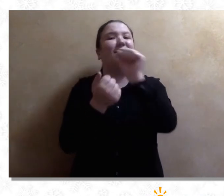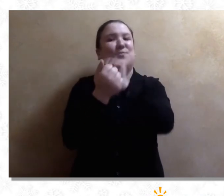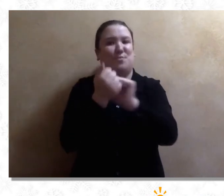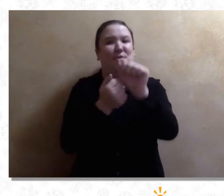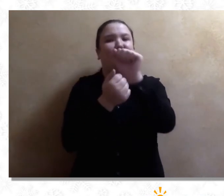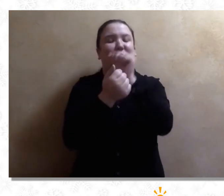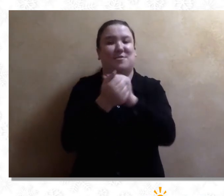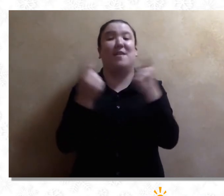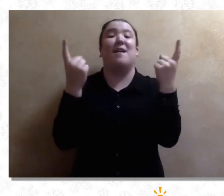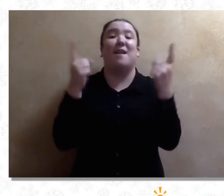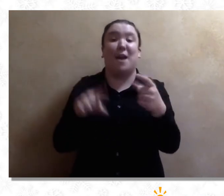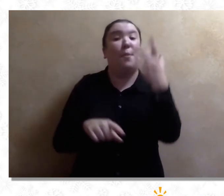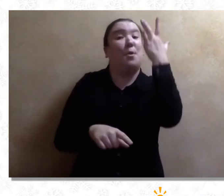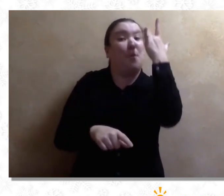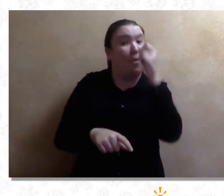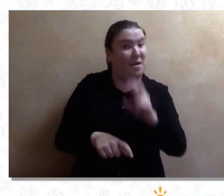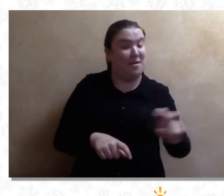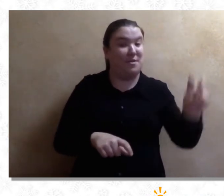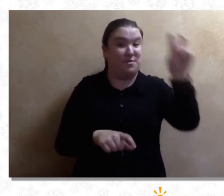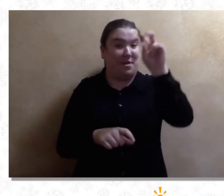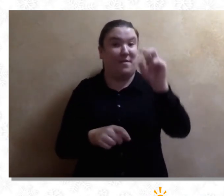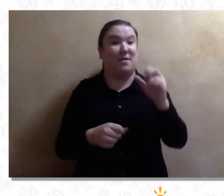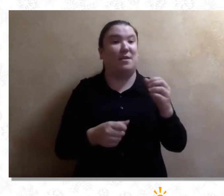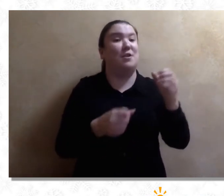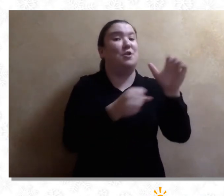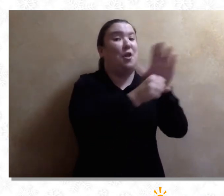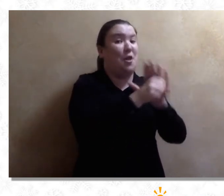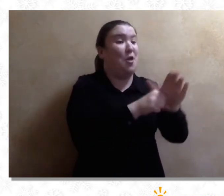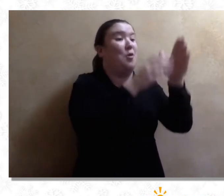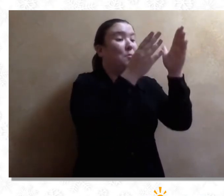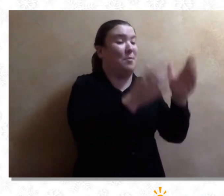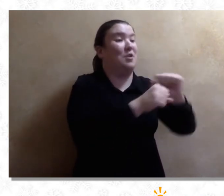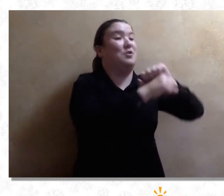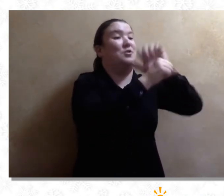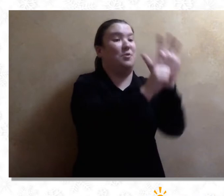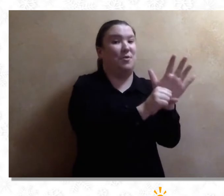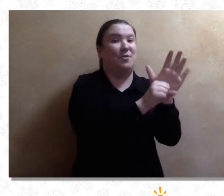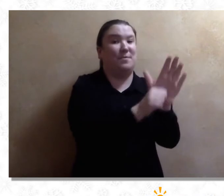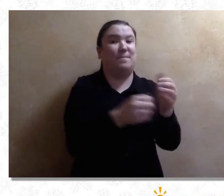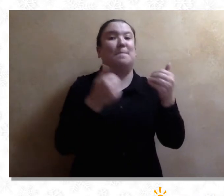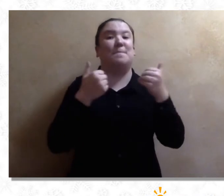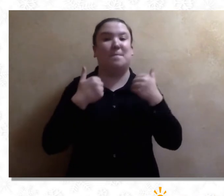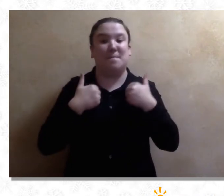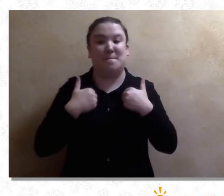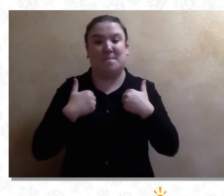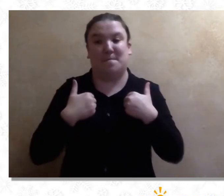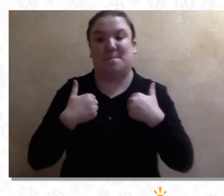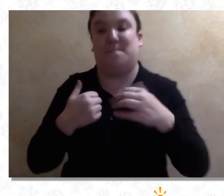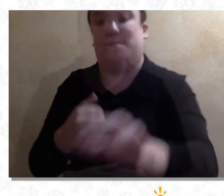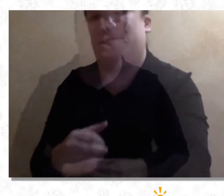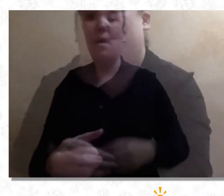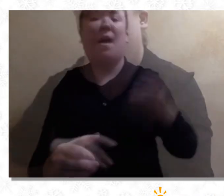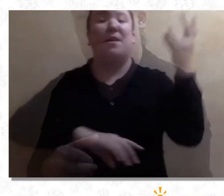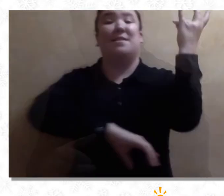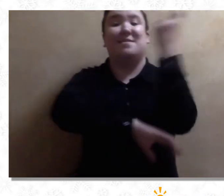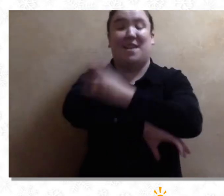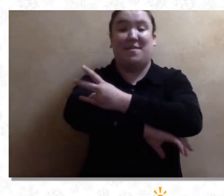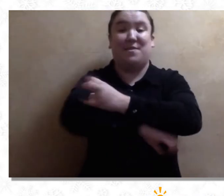wash hands, it's all from travel, there's a case in the county on TV. On the